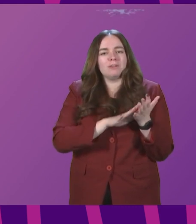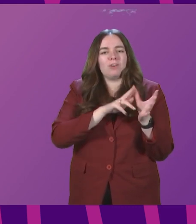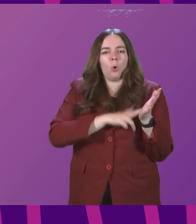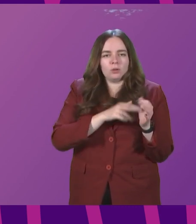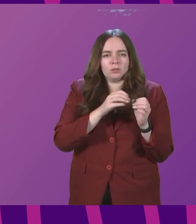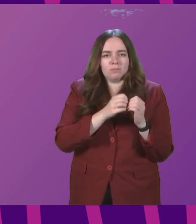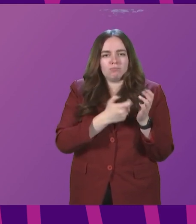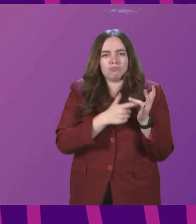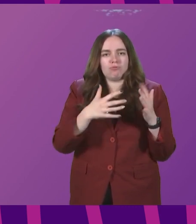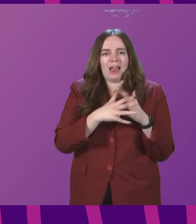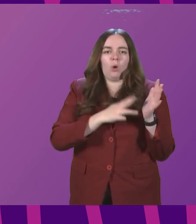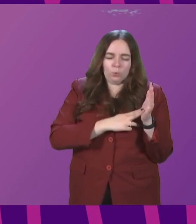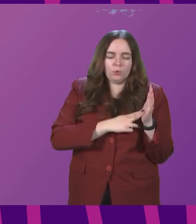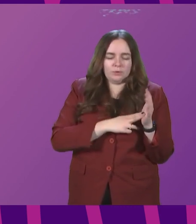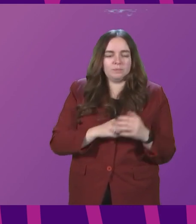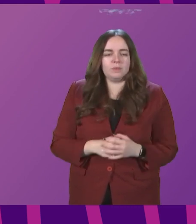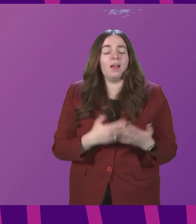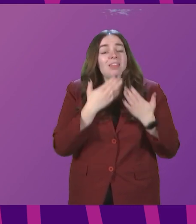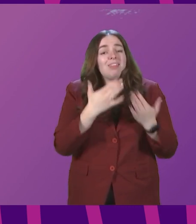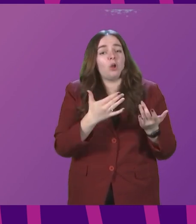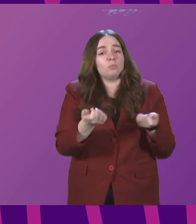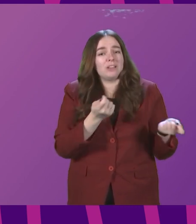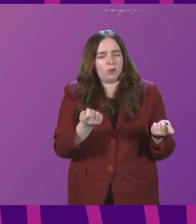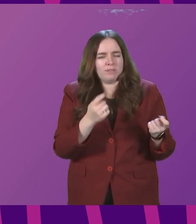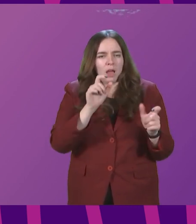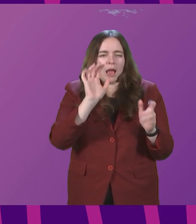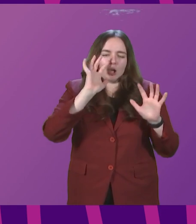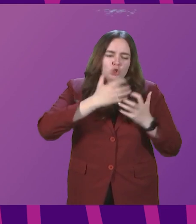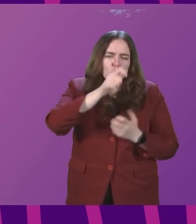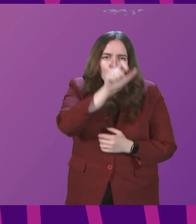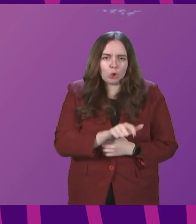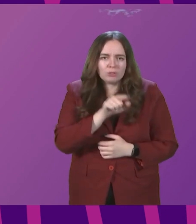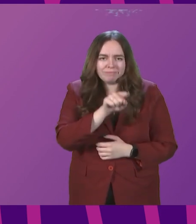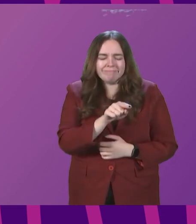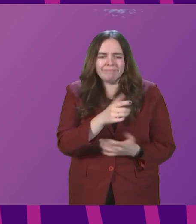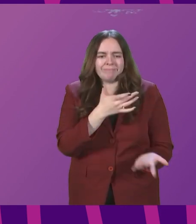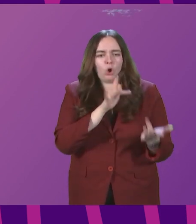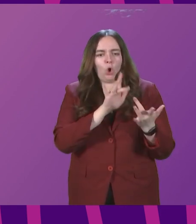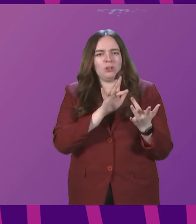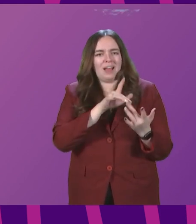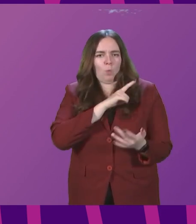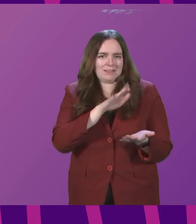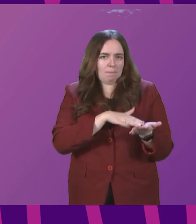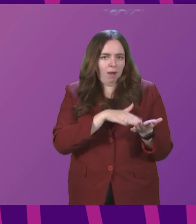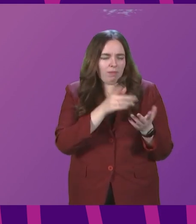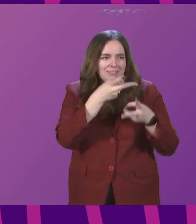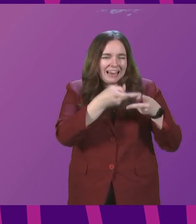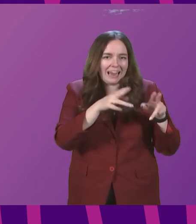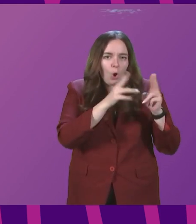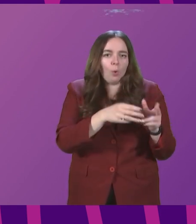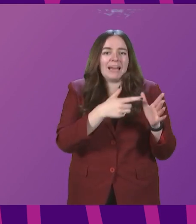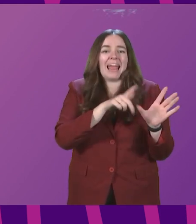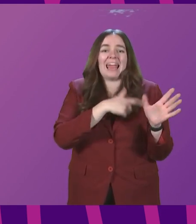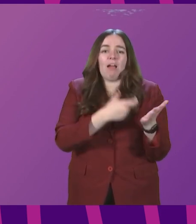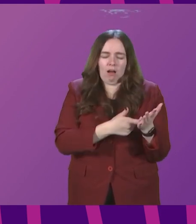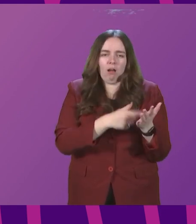-Glancy. Thank you, Presiding Officer. A concerned constituent has been in touch as his mother is in a care home in Eyre, where the residents have been